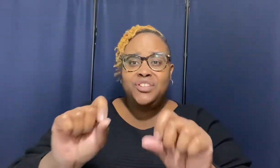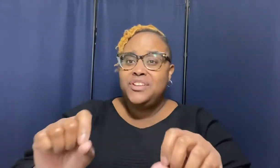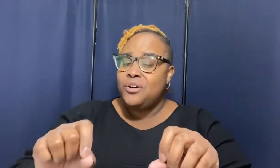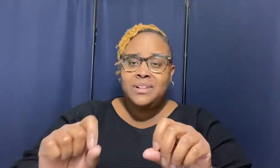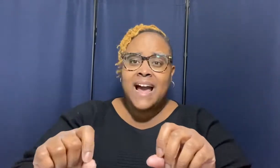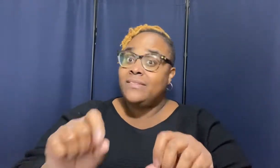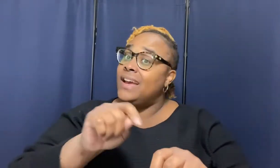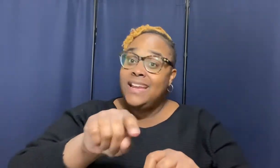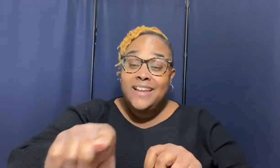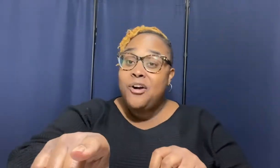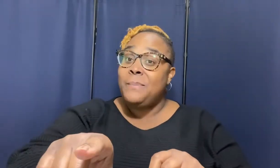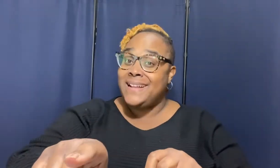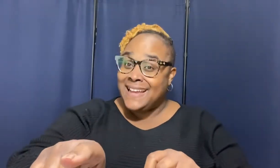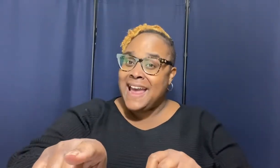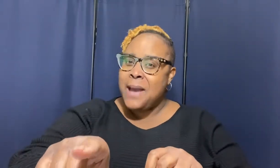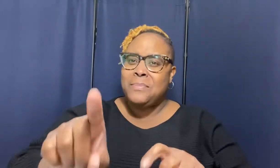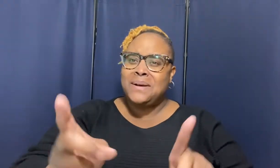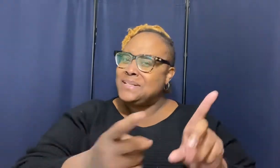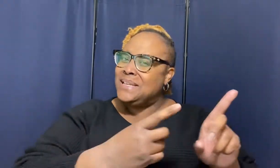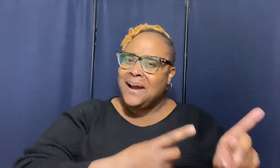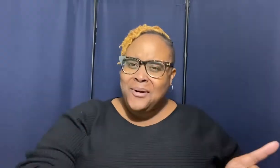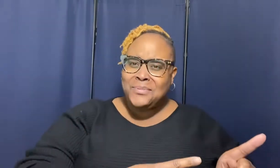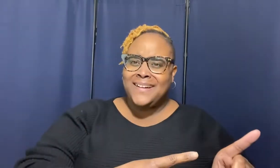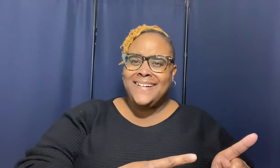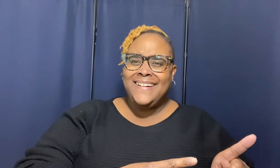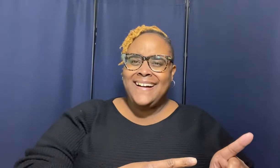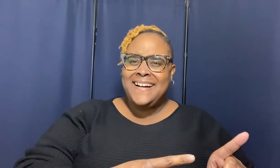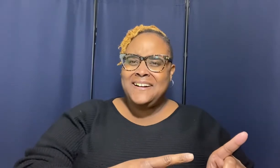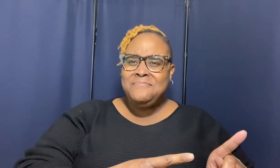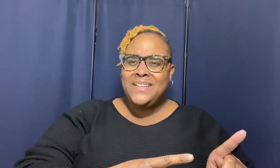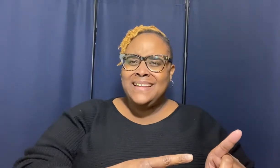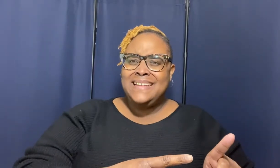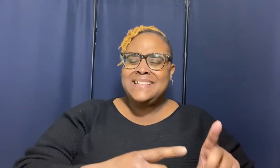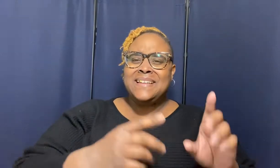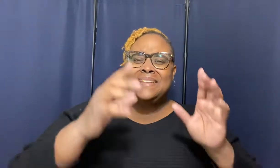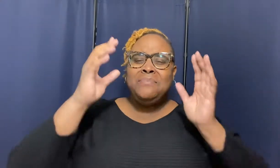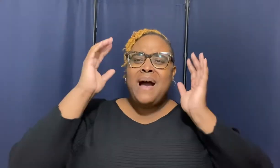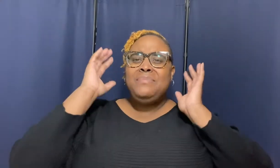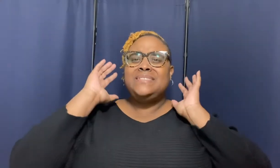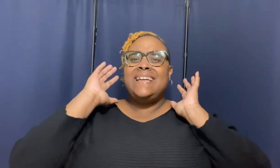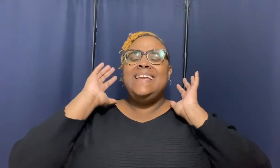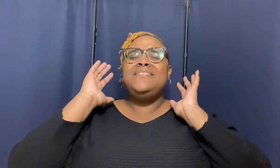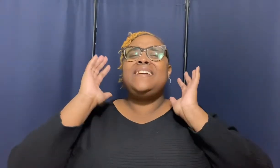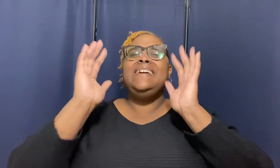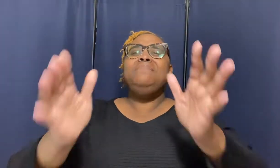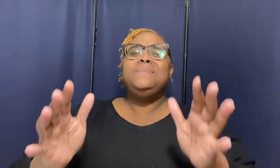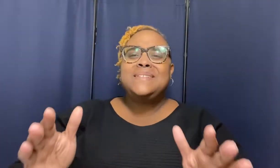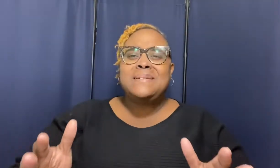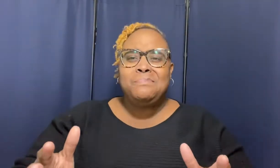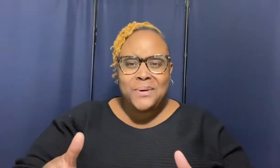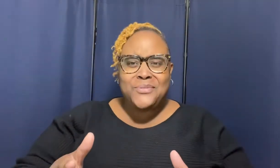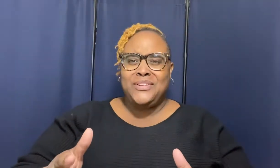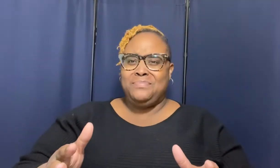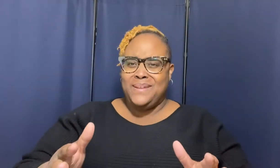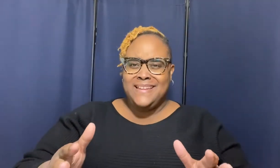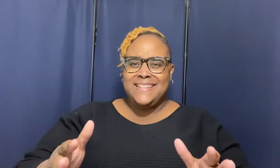your life he gonna make that happen because he the owner huh listen the bible say he'll keep us in perfect peace